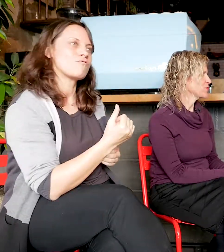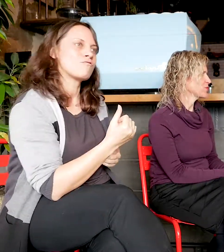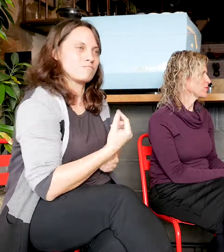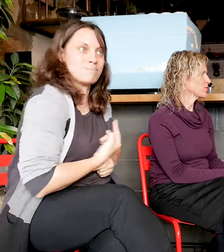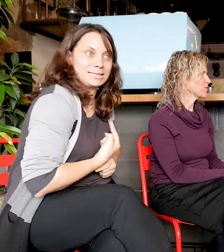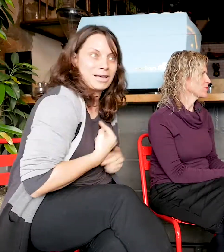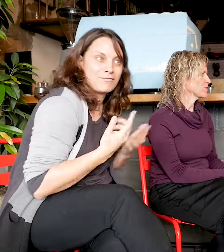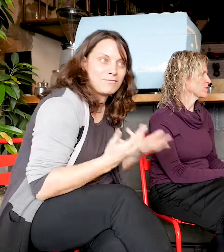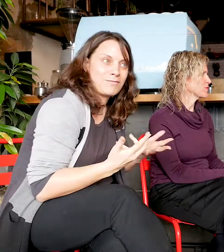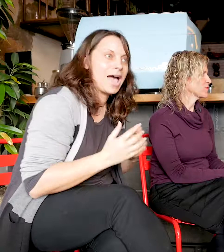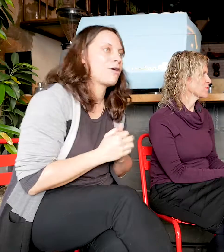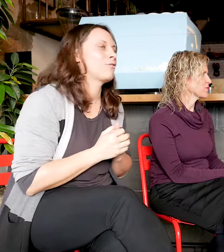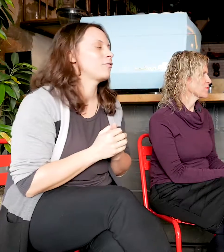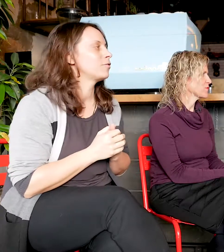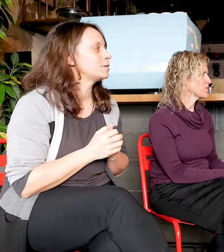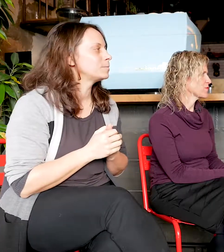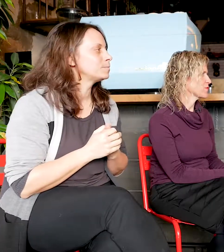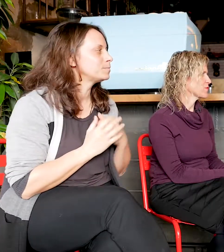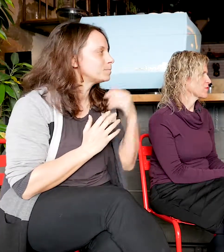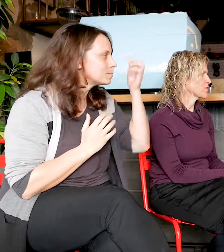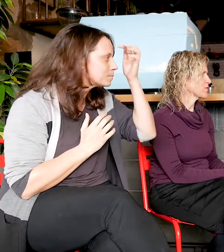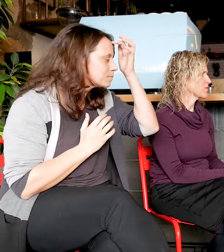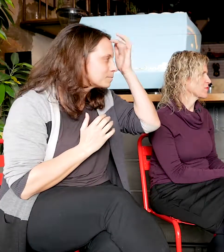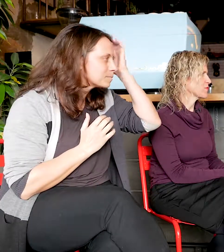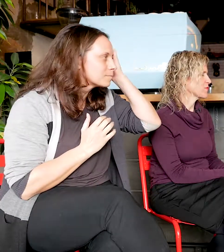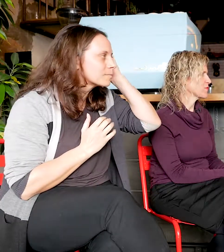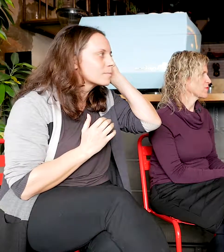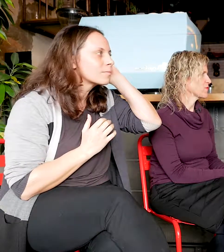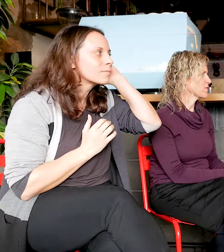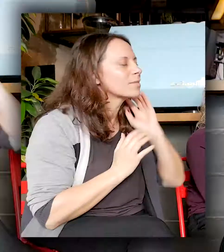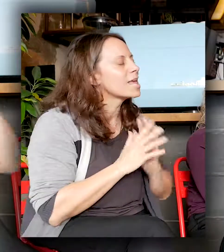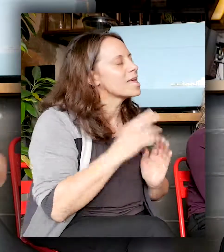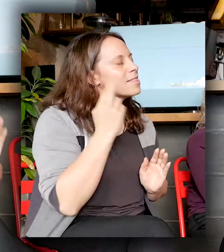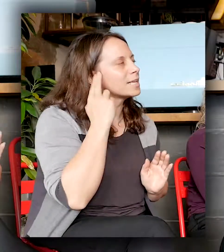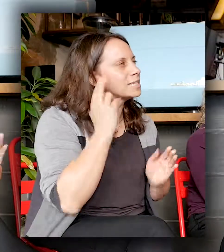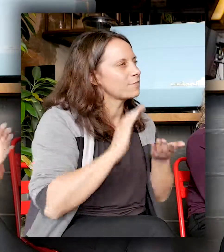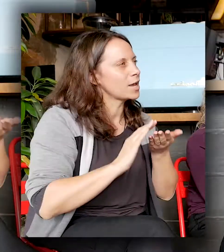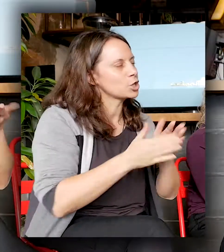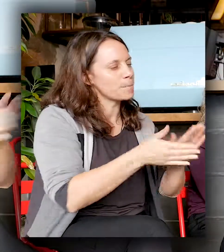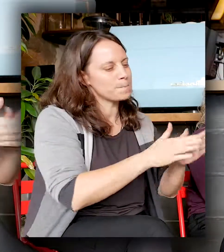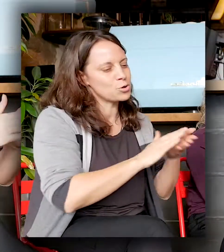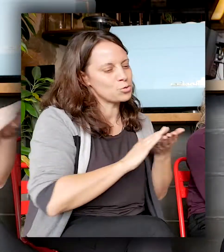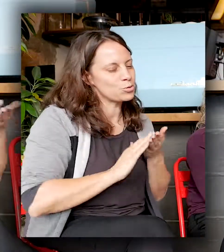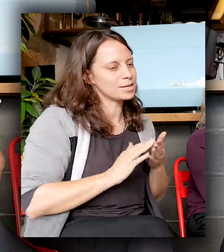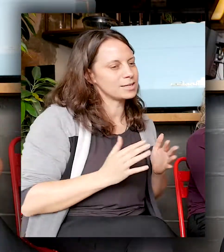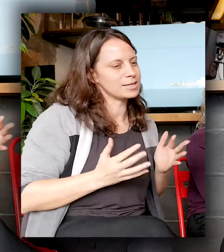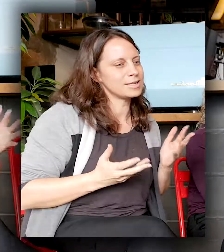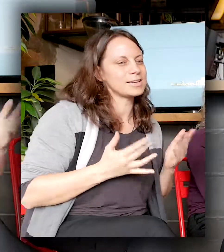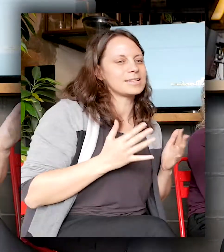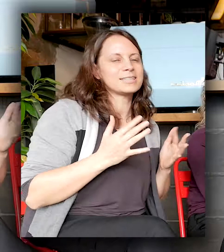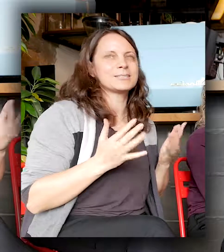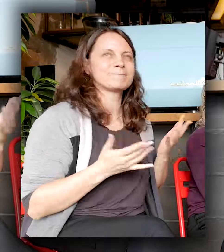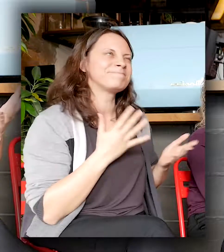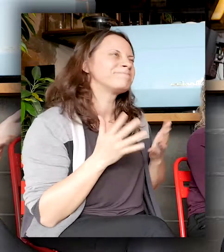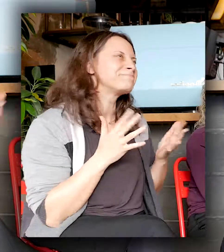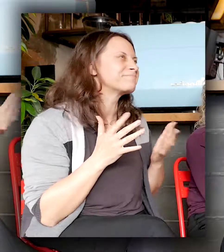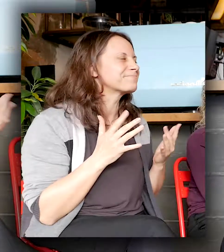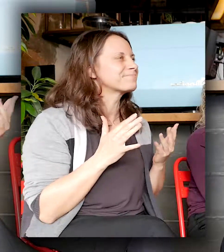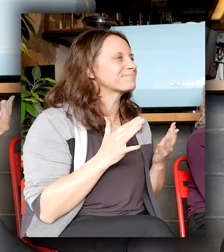Just, I guess, from my perspective is, in the deaf community, there doesn't seem to be age barriers, if you know what mean. Like, if you go to